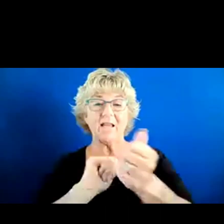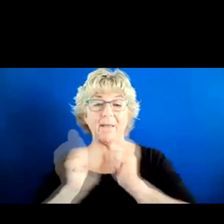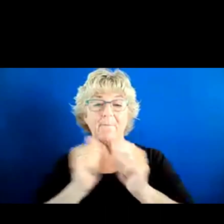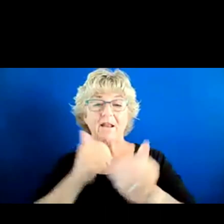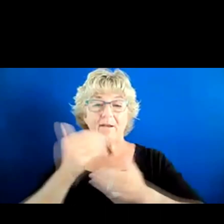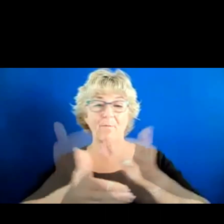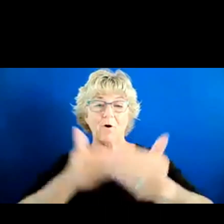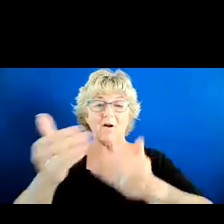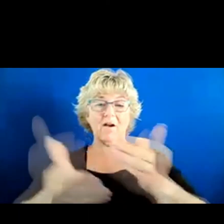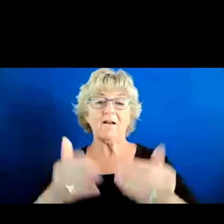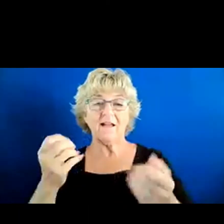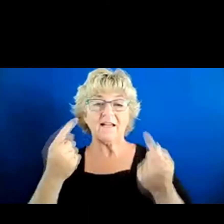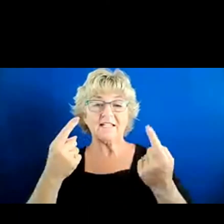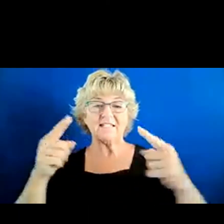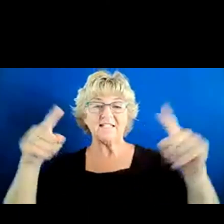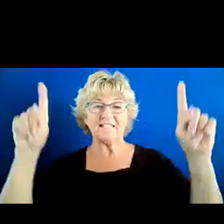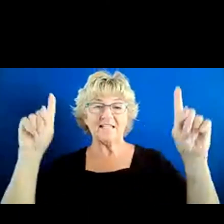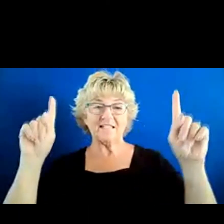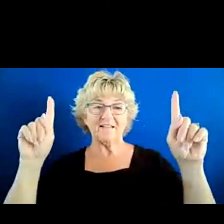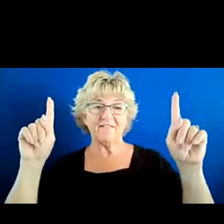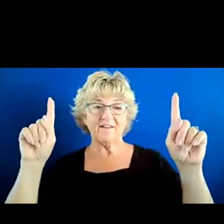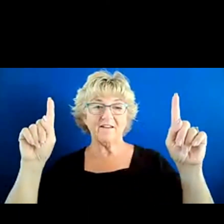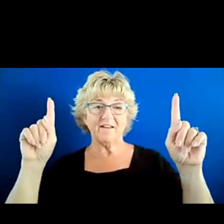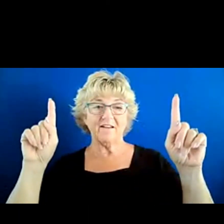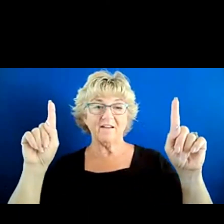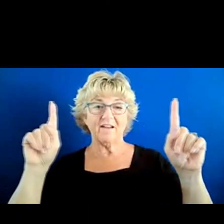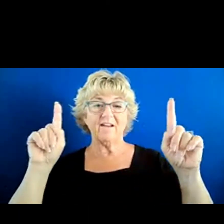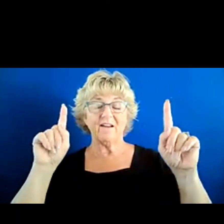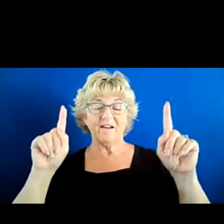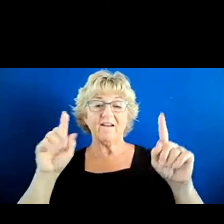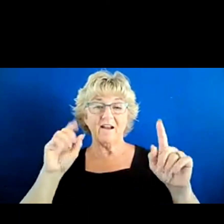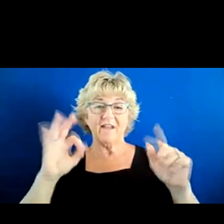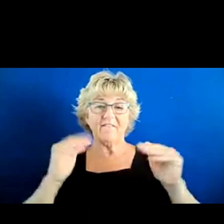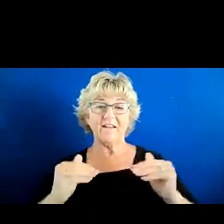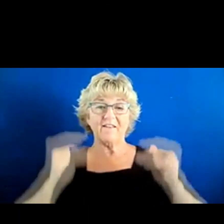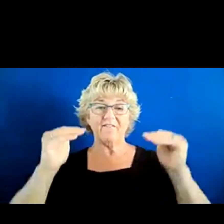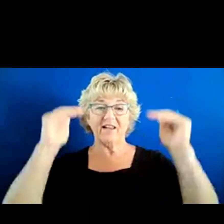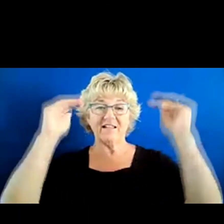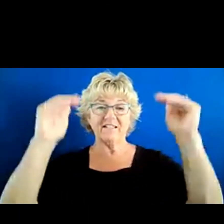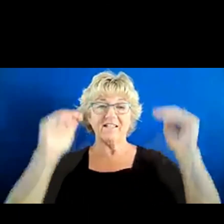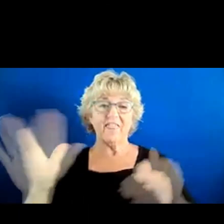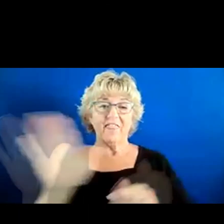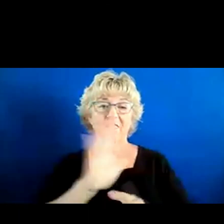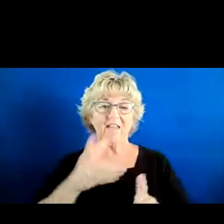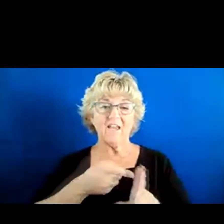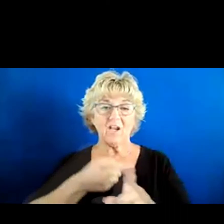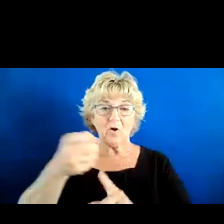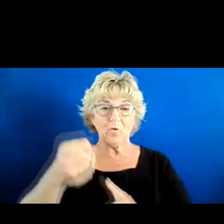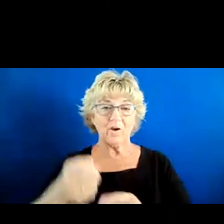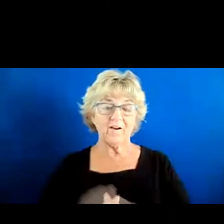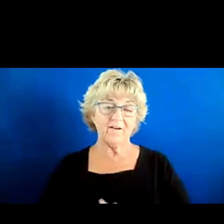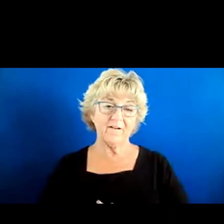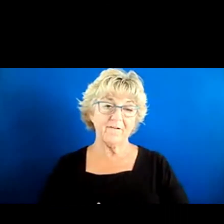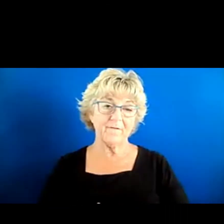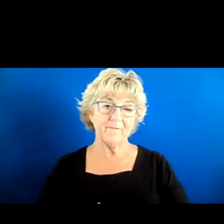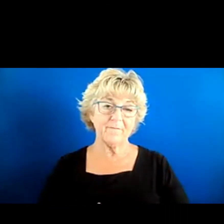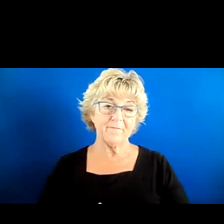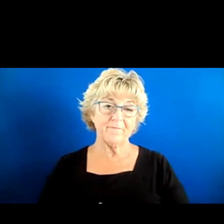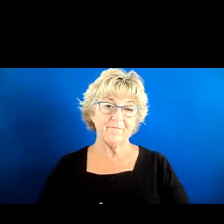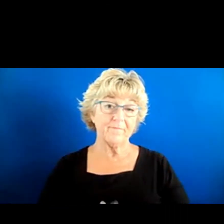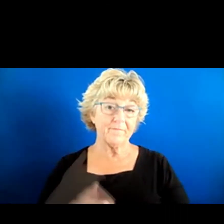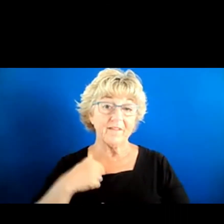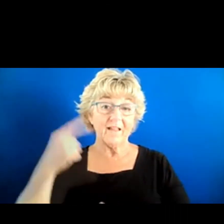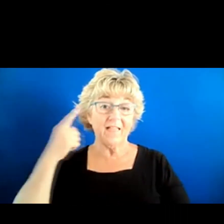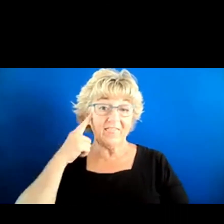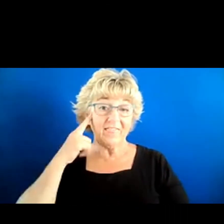and being successful in terms of advancing their careers. I think that the state can learn a